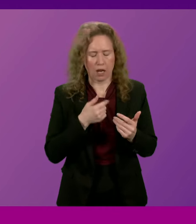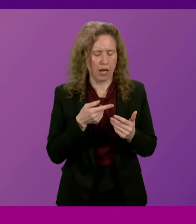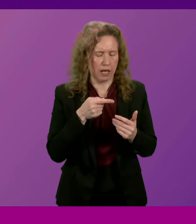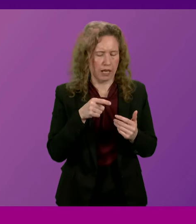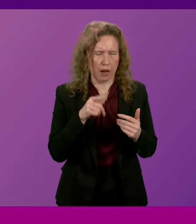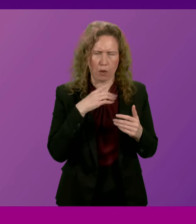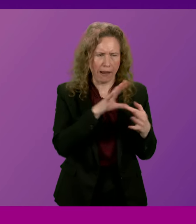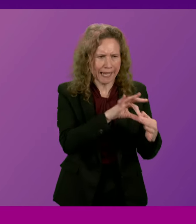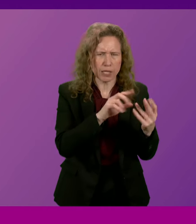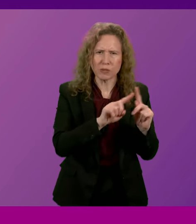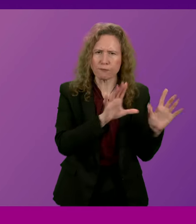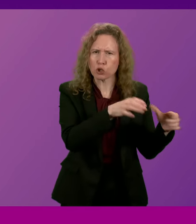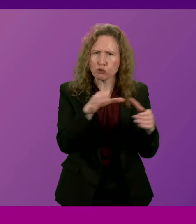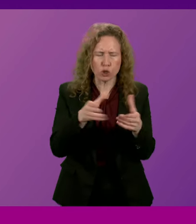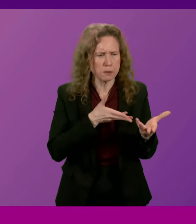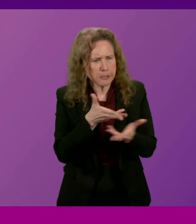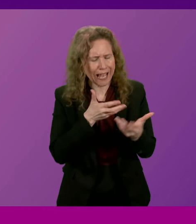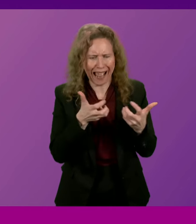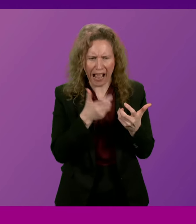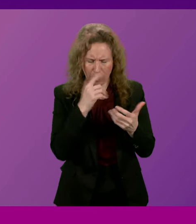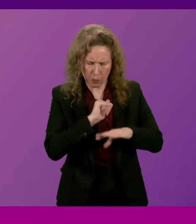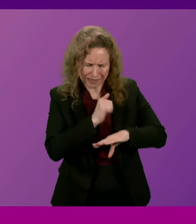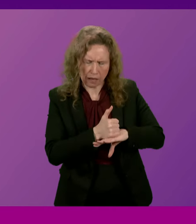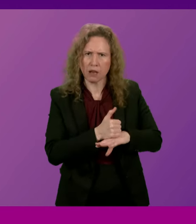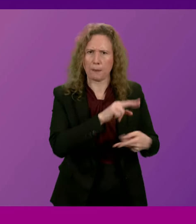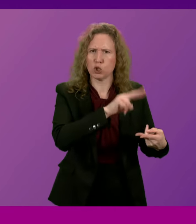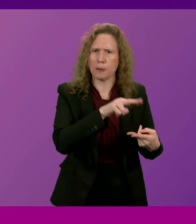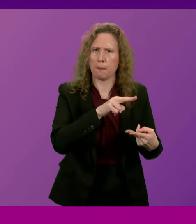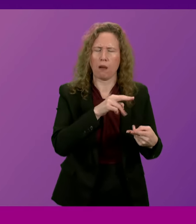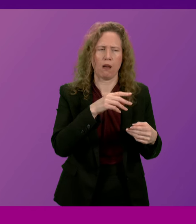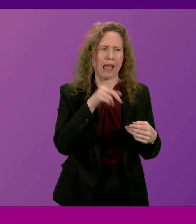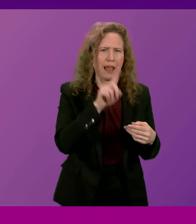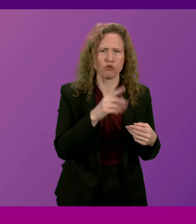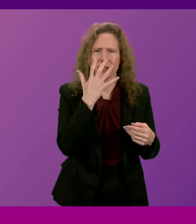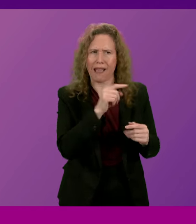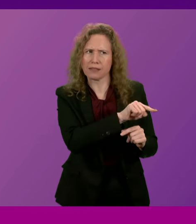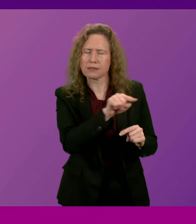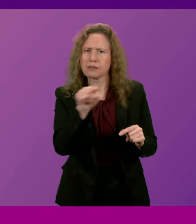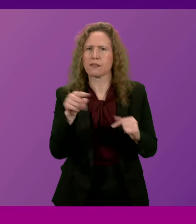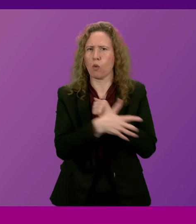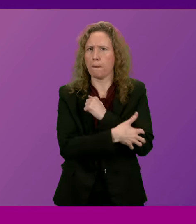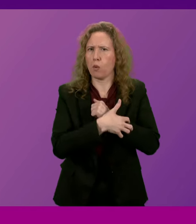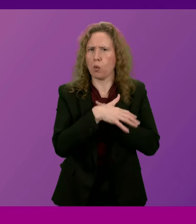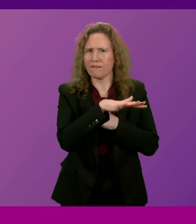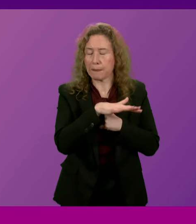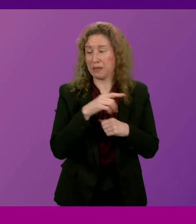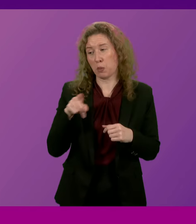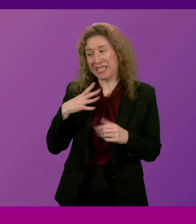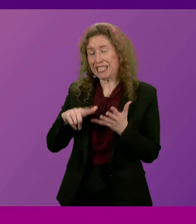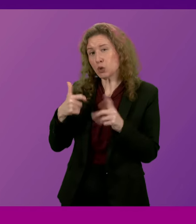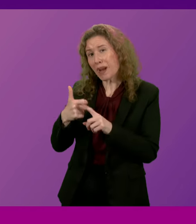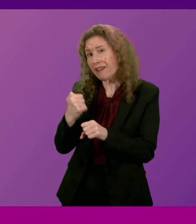relevant parties on that question. Obviously, this is an issue which requires the United Kingdom Government